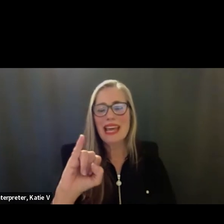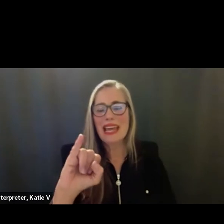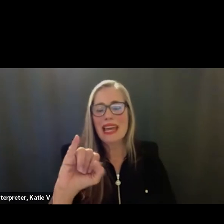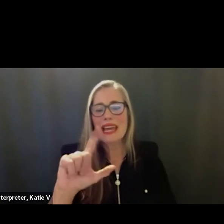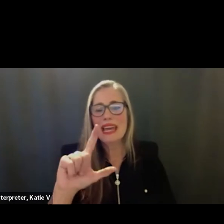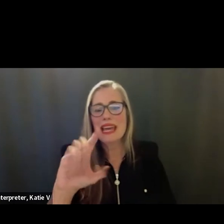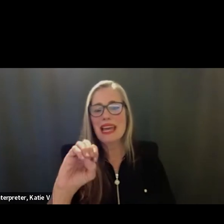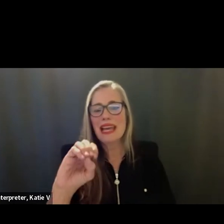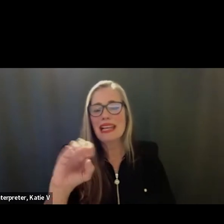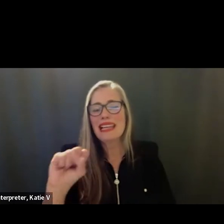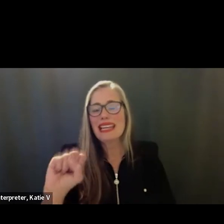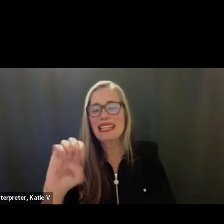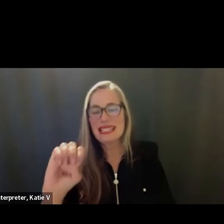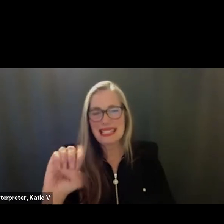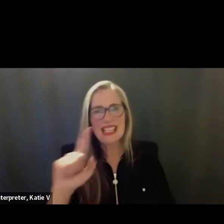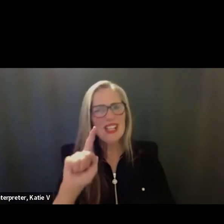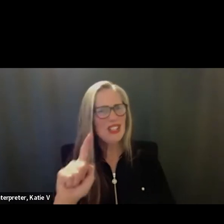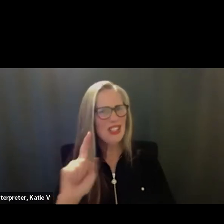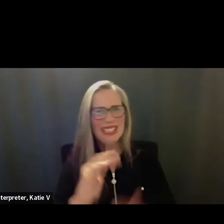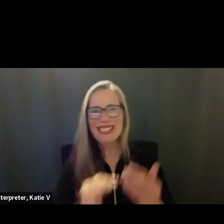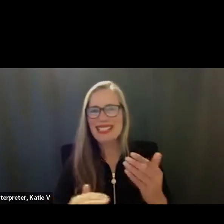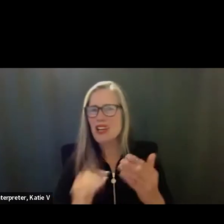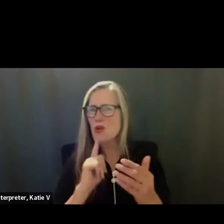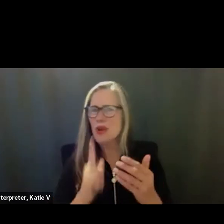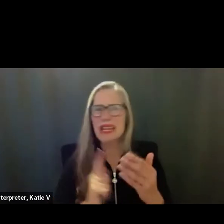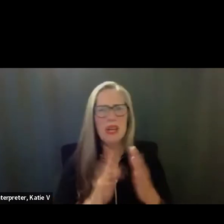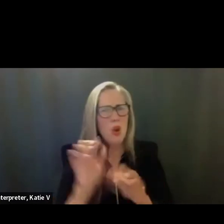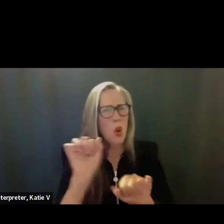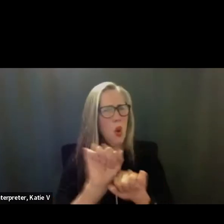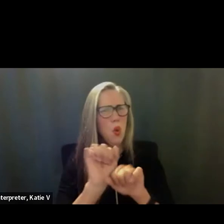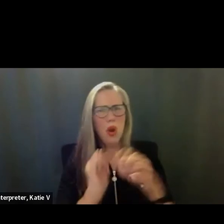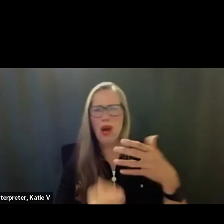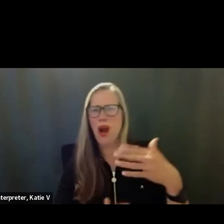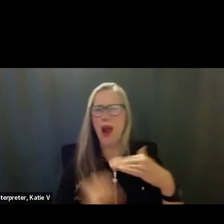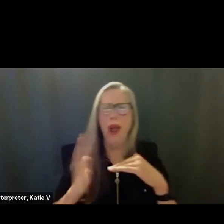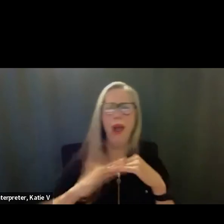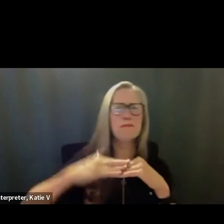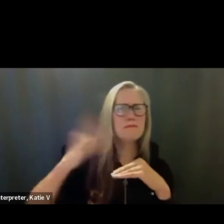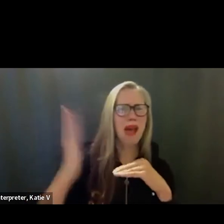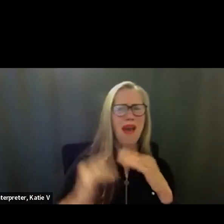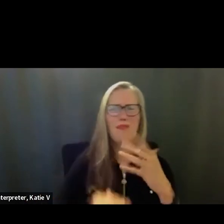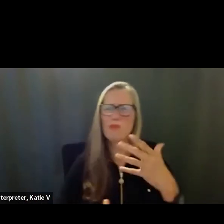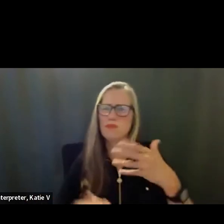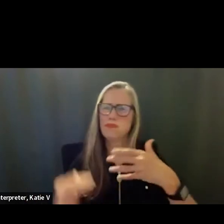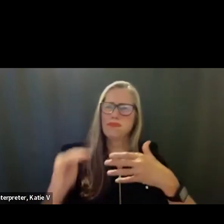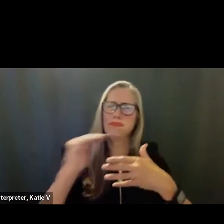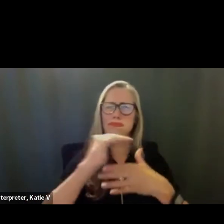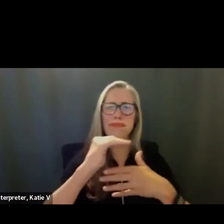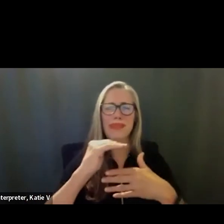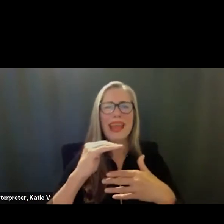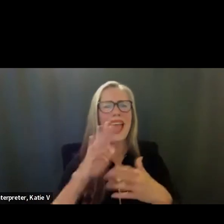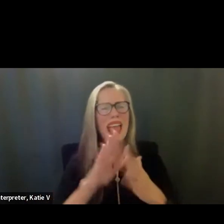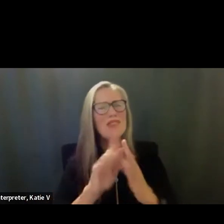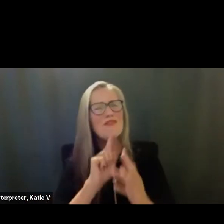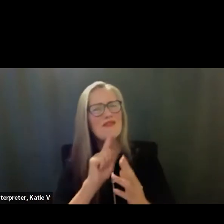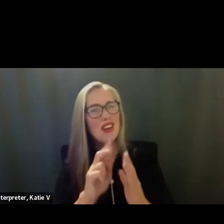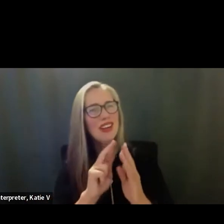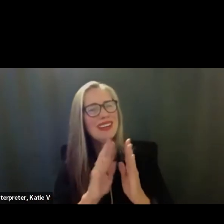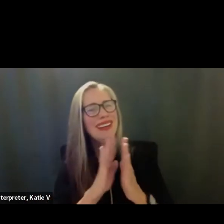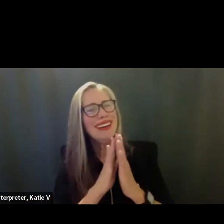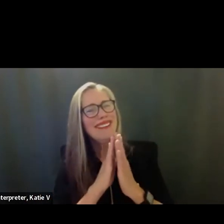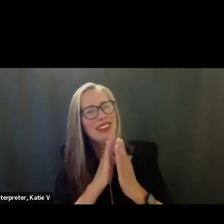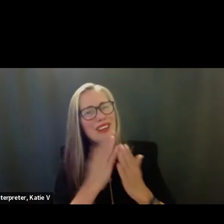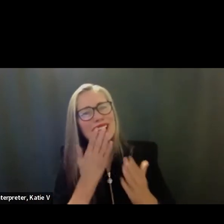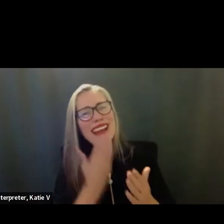and is amazingly helpful, kind and pleasant to be around. And last but not least, even though he refused to let me take his picture,